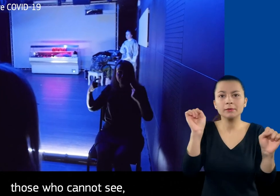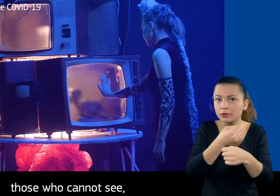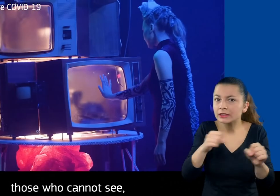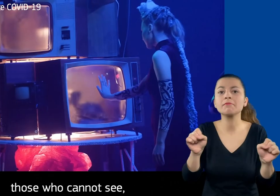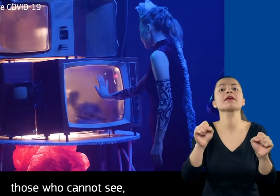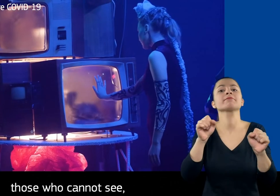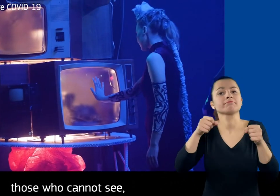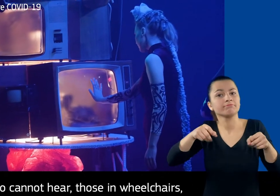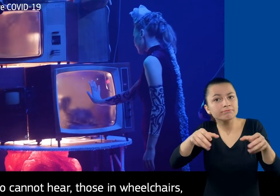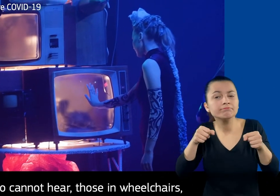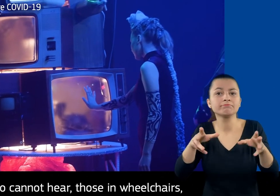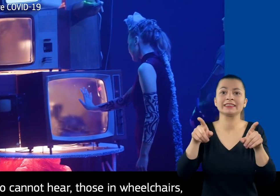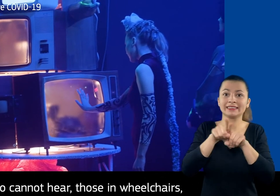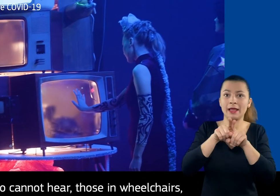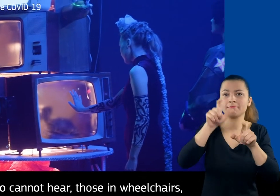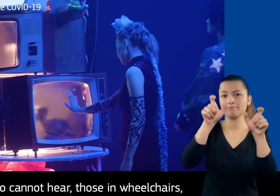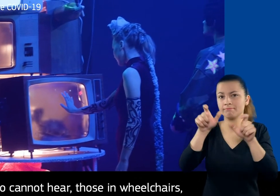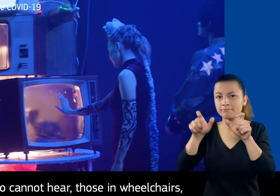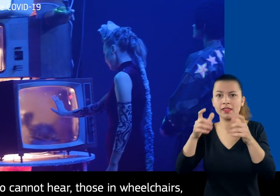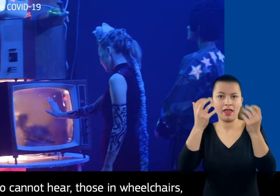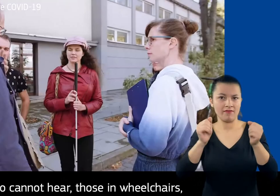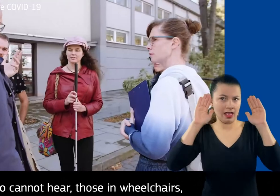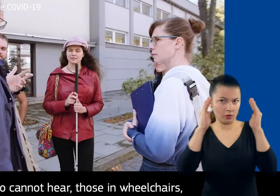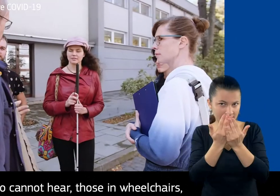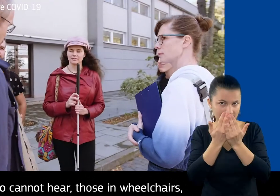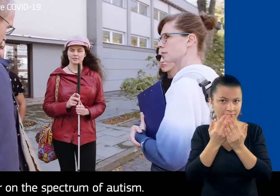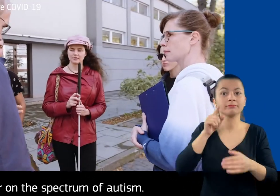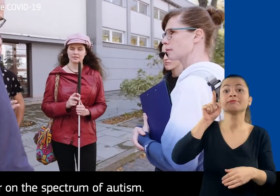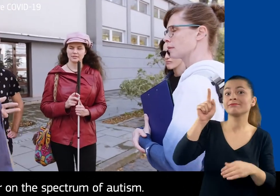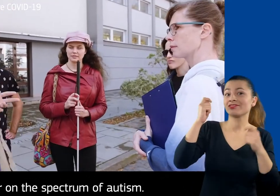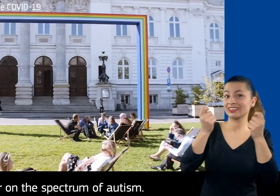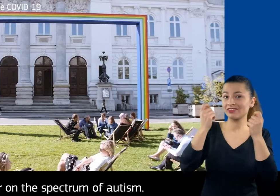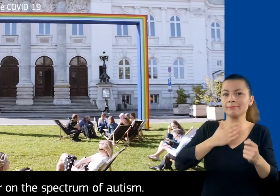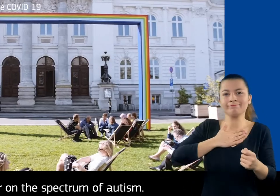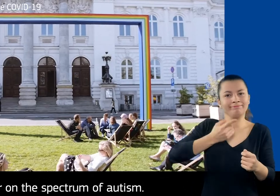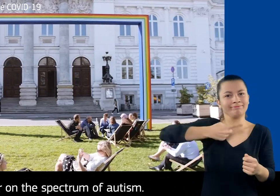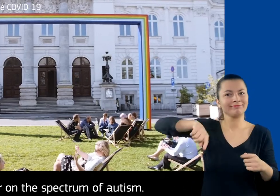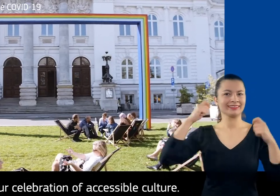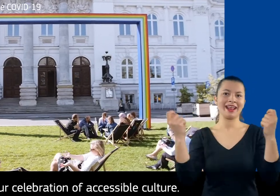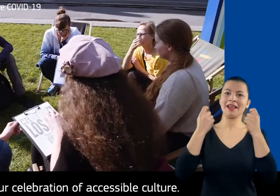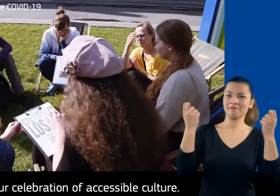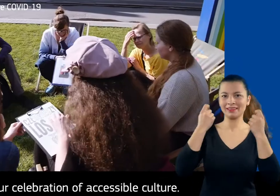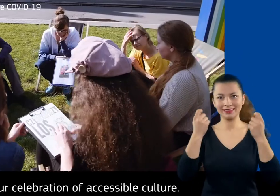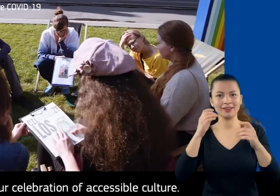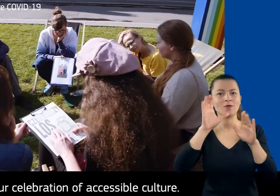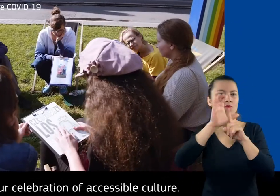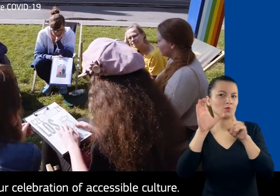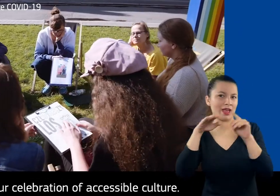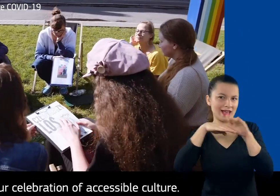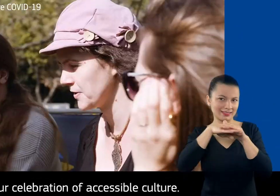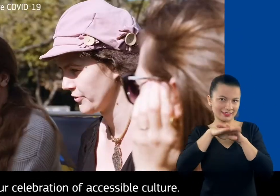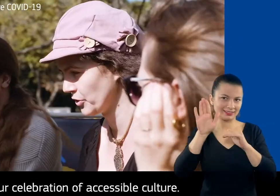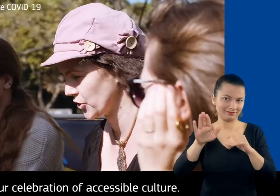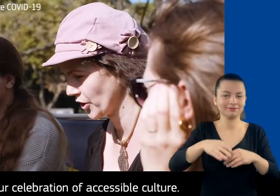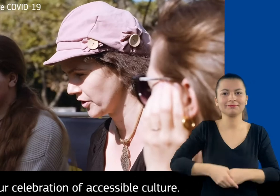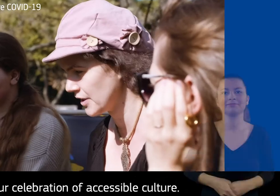Those who cannot see, those who cannot hear, those in wheelchairs or on the spectrum of autism. This is our celebration